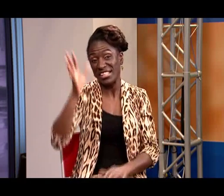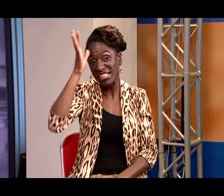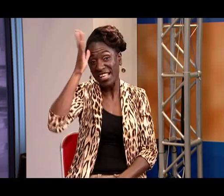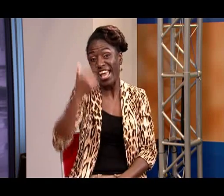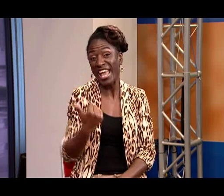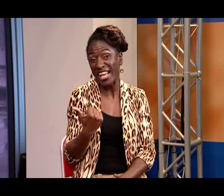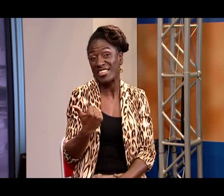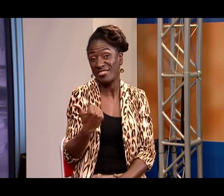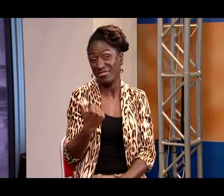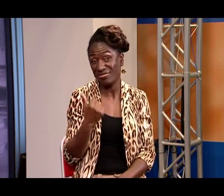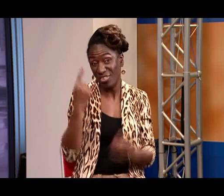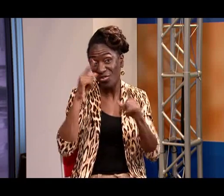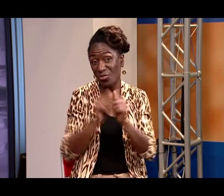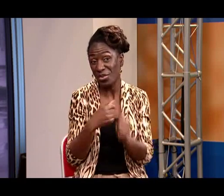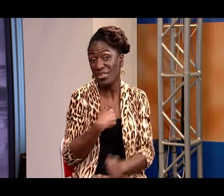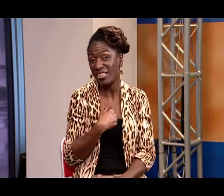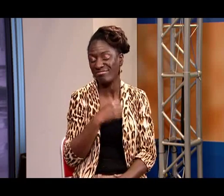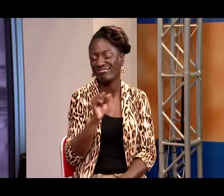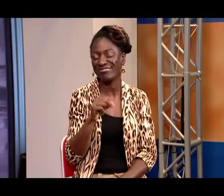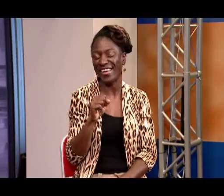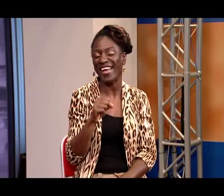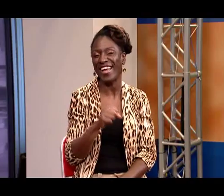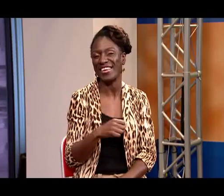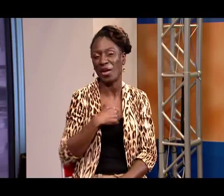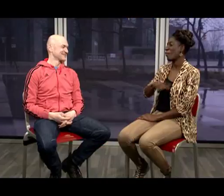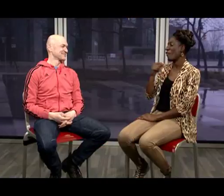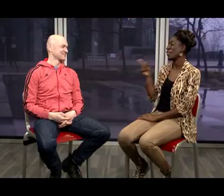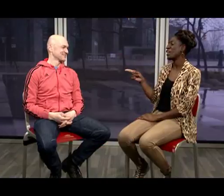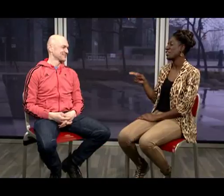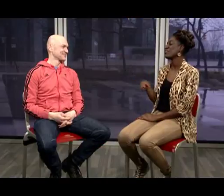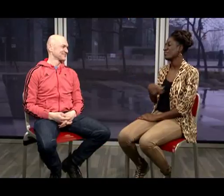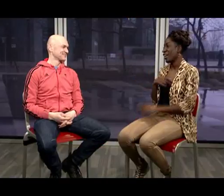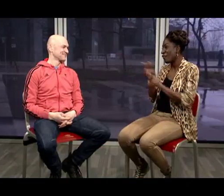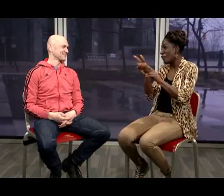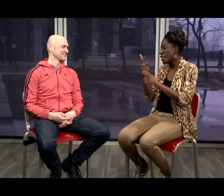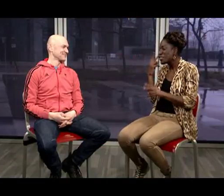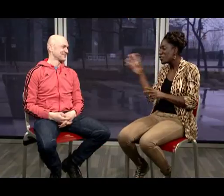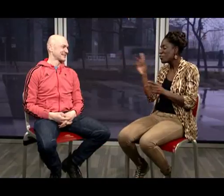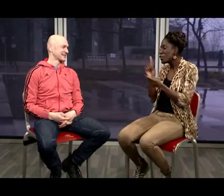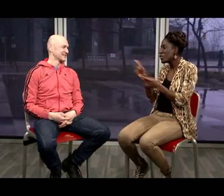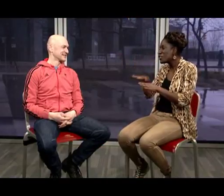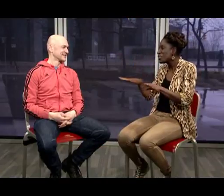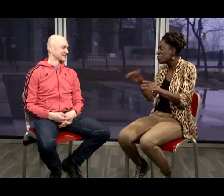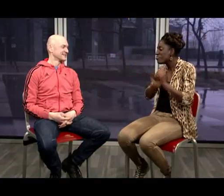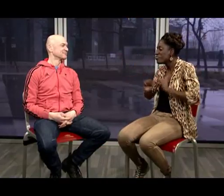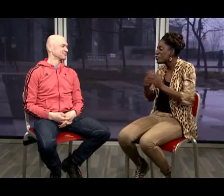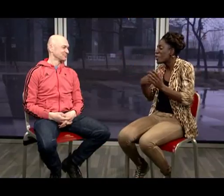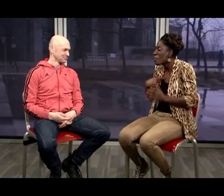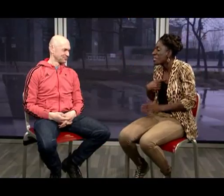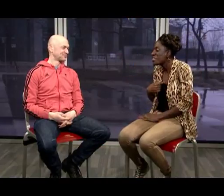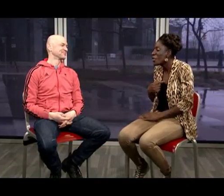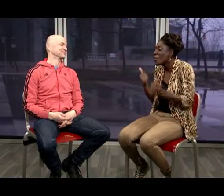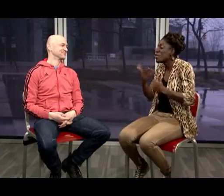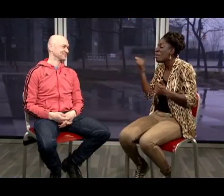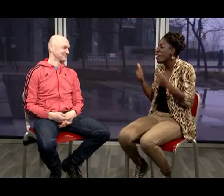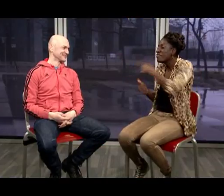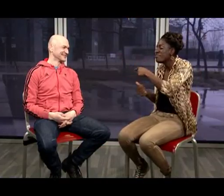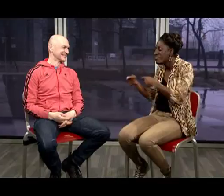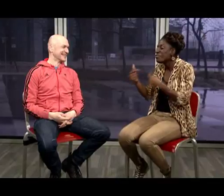Yeah, what a great dad you are A great influence on your kids And I am really looking forward to meeting your kids I get